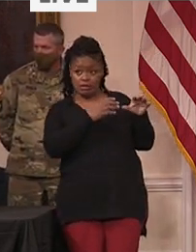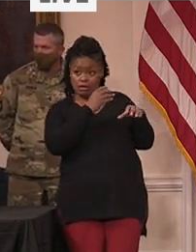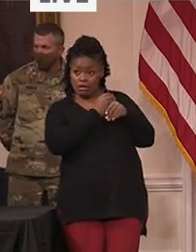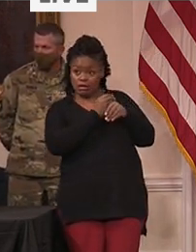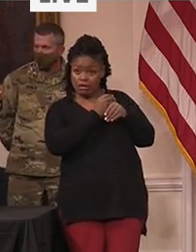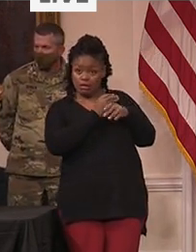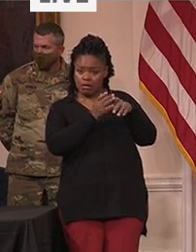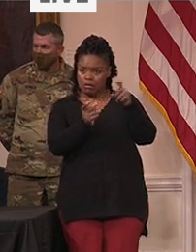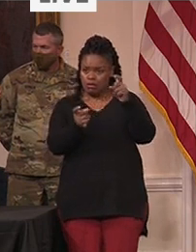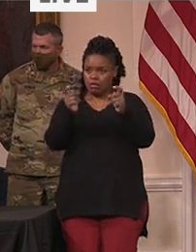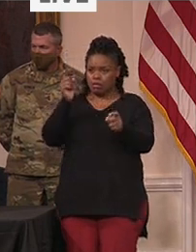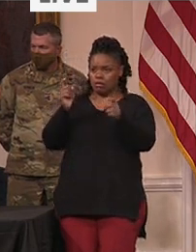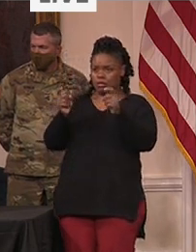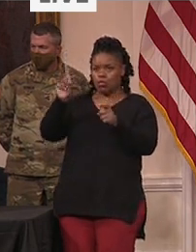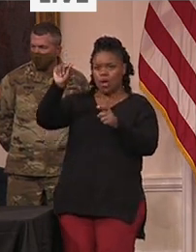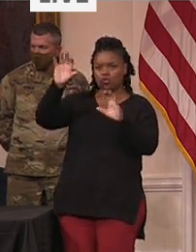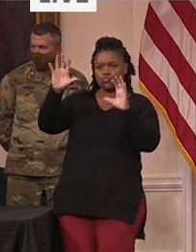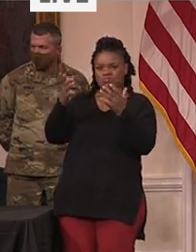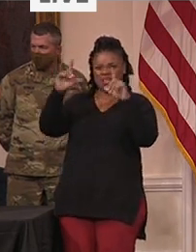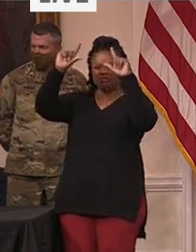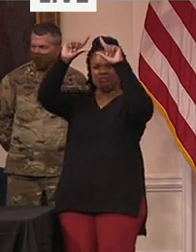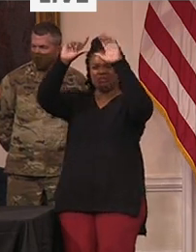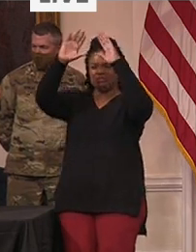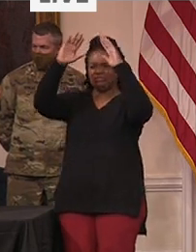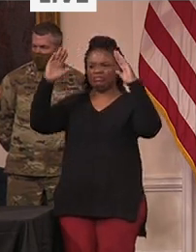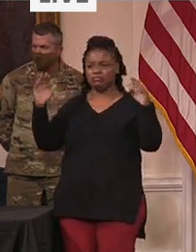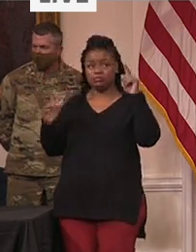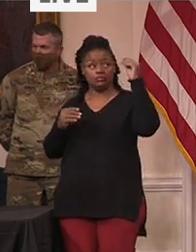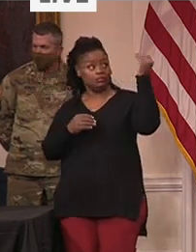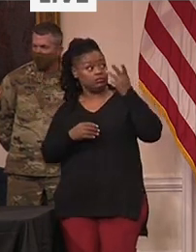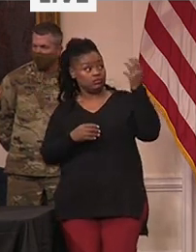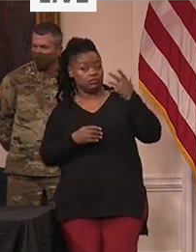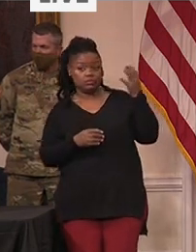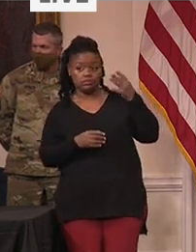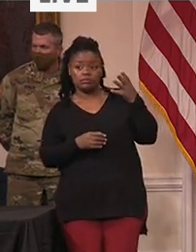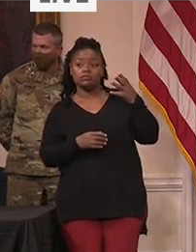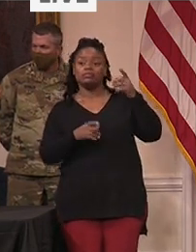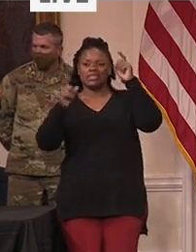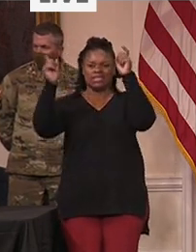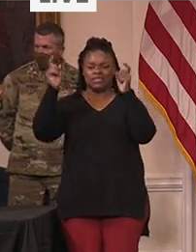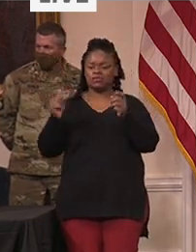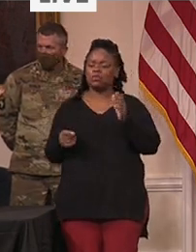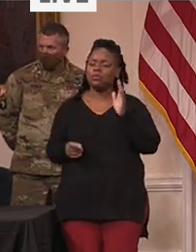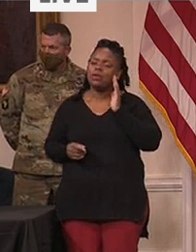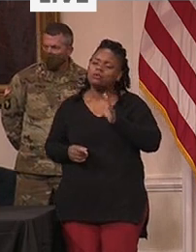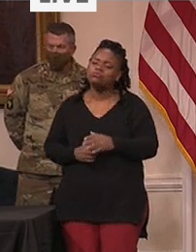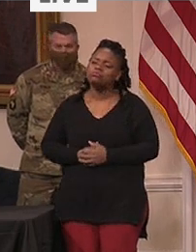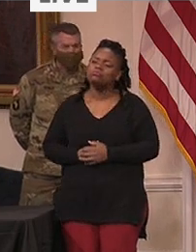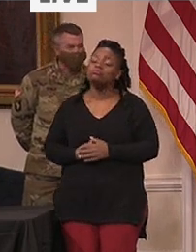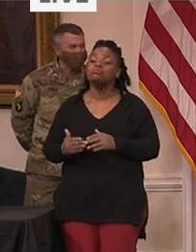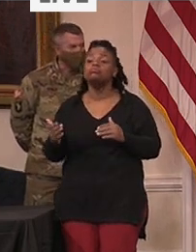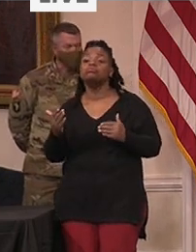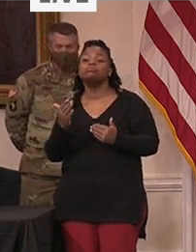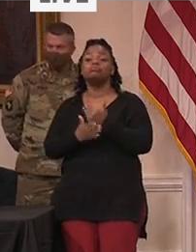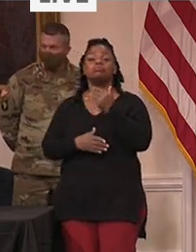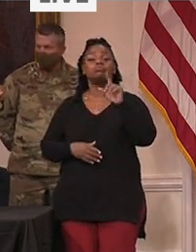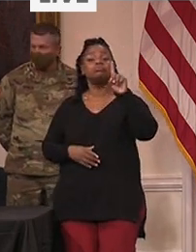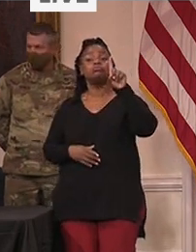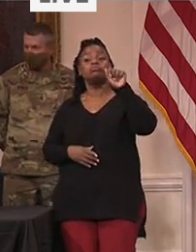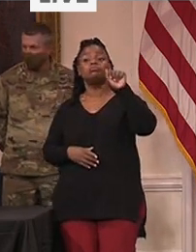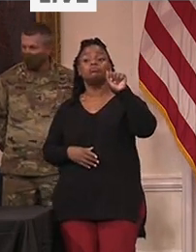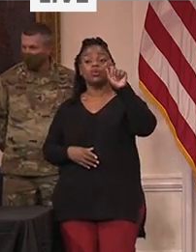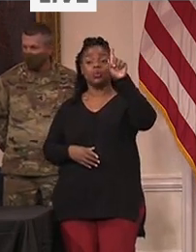of Maryland's statewide vaccination plan. Our new phase one B will now